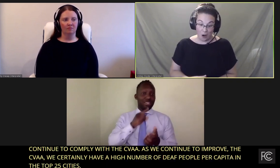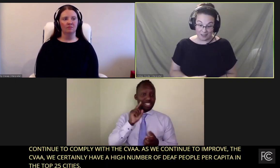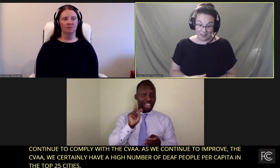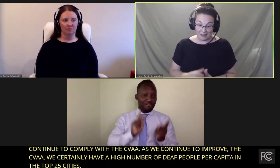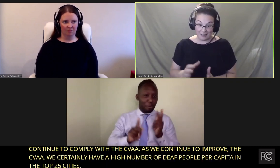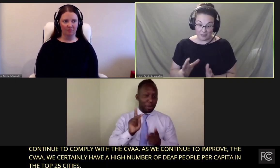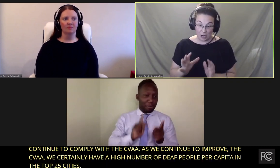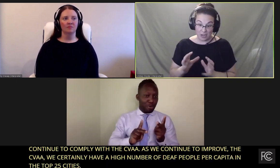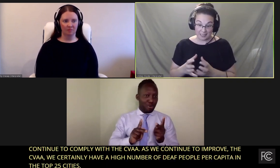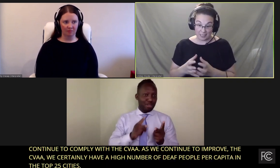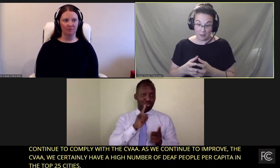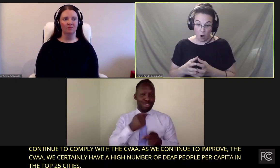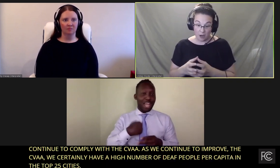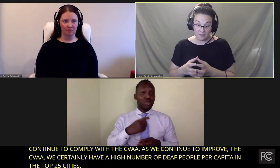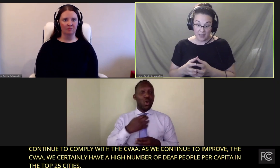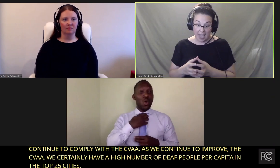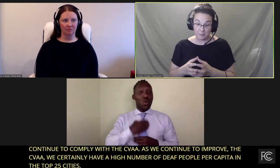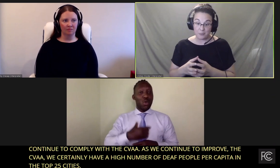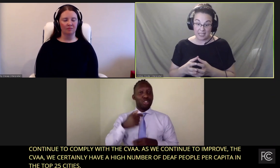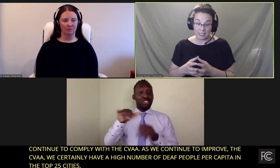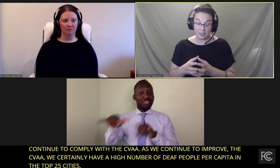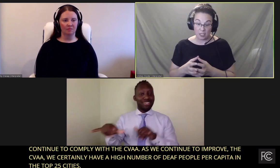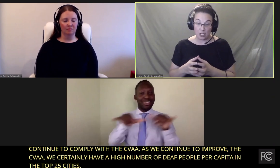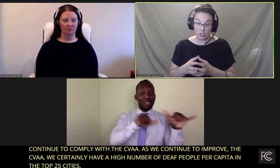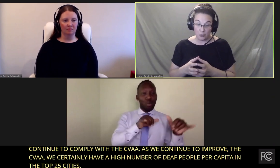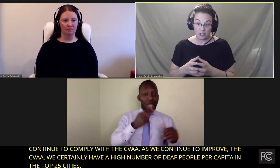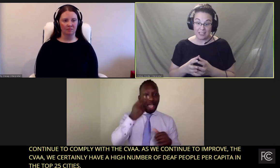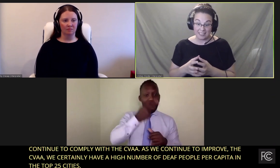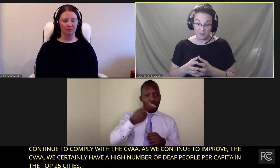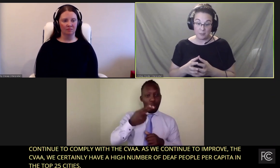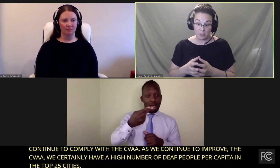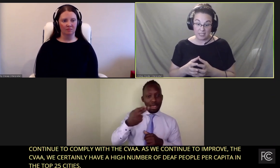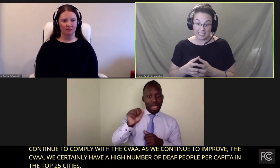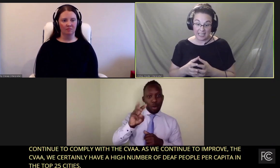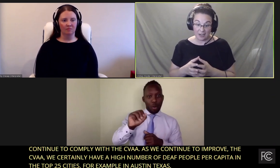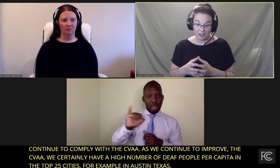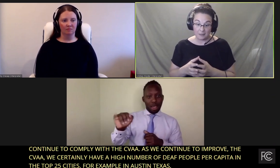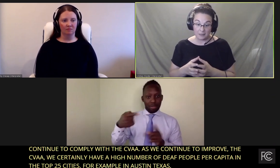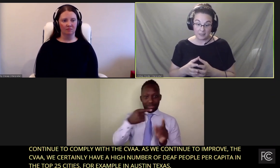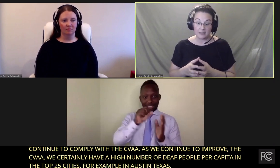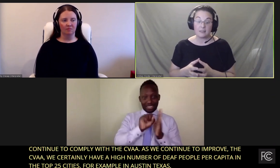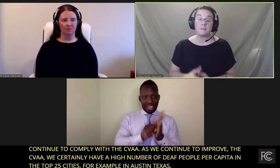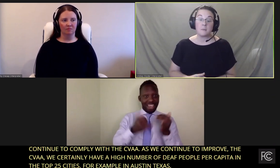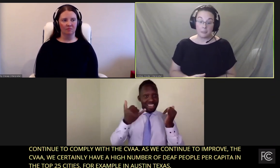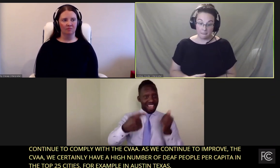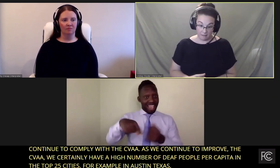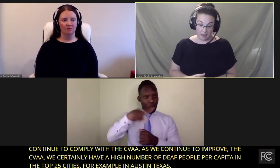part, they are not necessarily a part of that, but because there's a huge deaf community there.